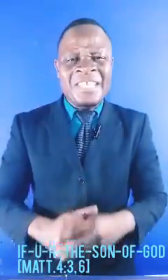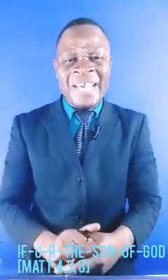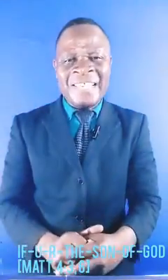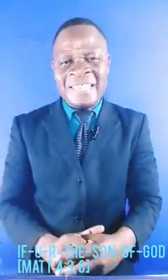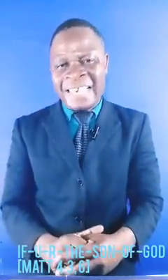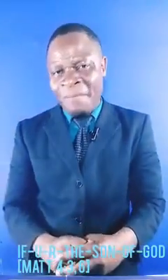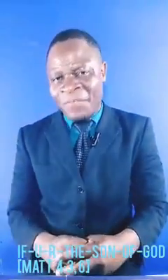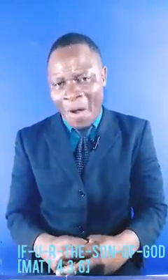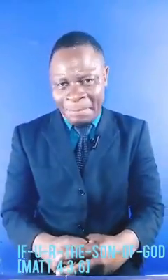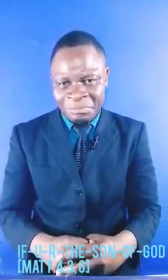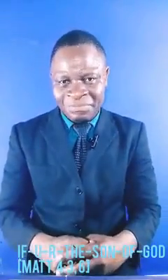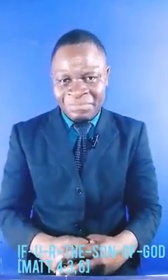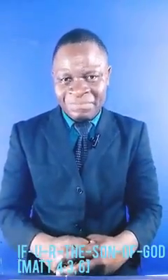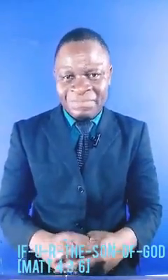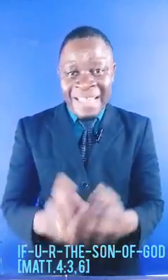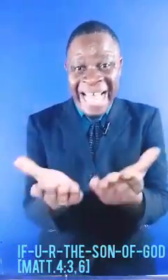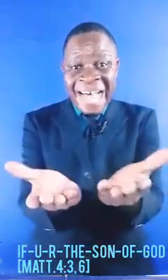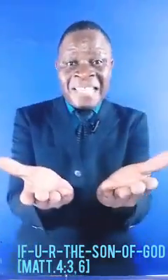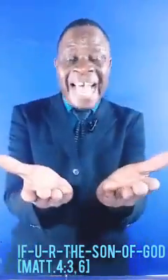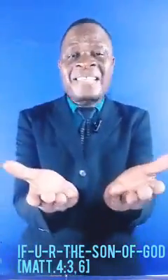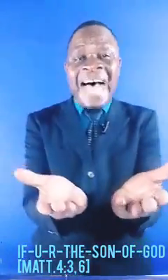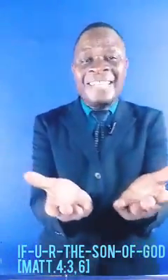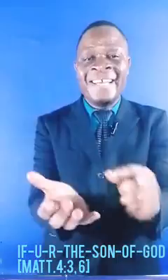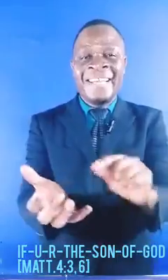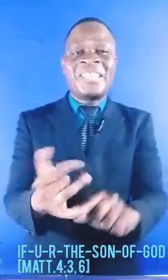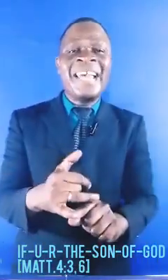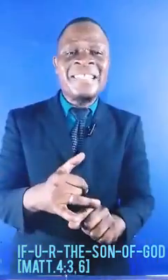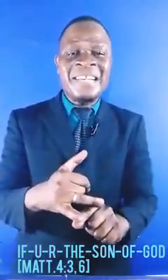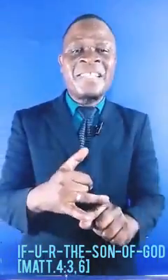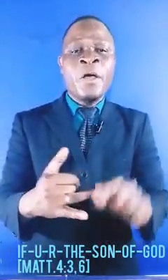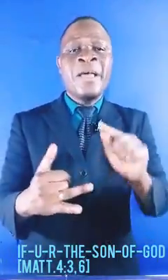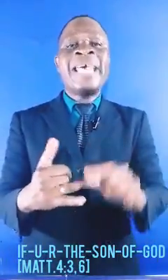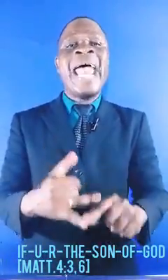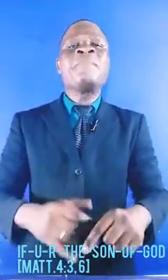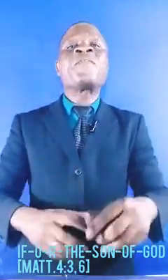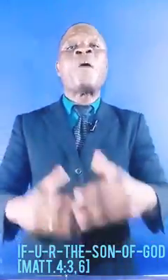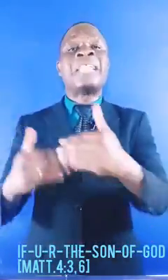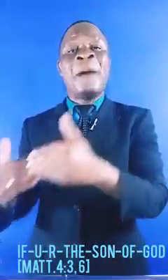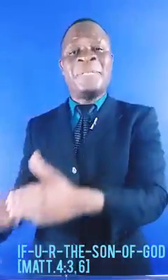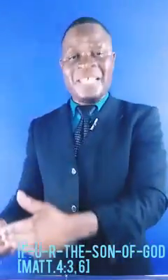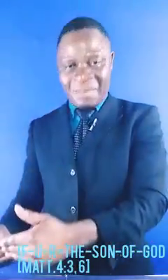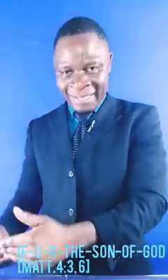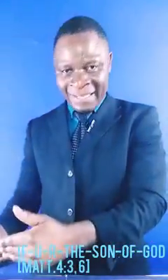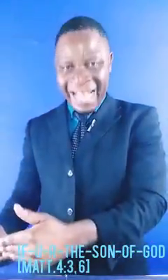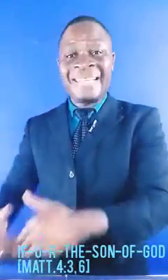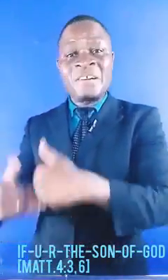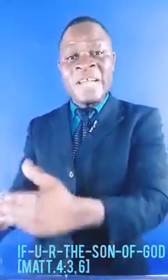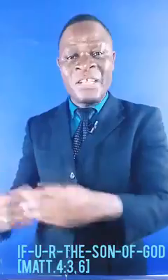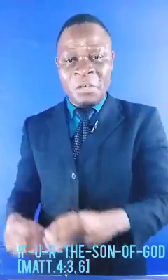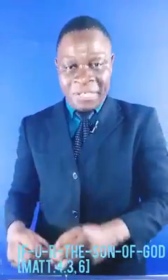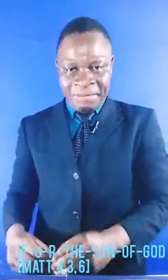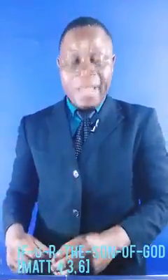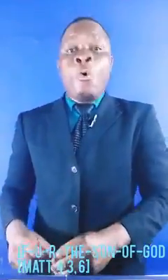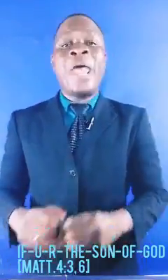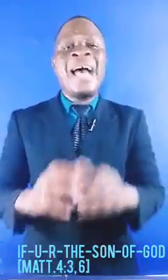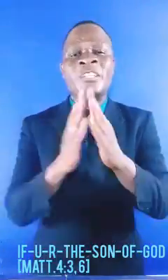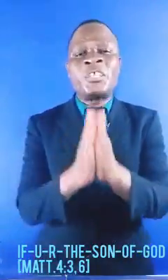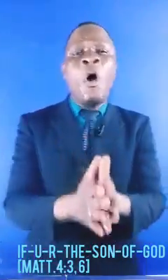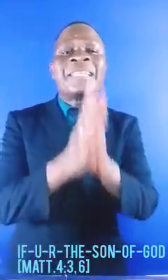did Jesus come from? The answer is that, Jesus came from the baptism at the river Jordan, where John